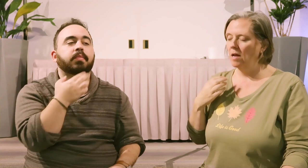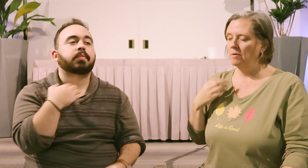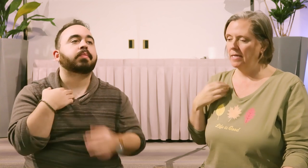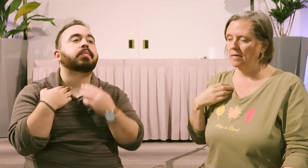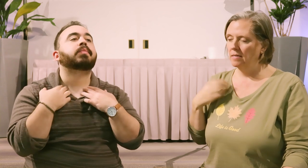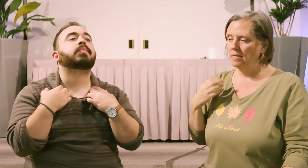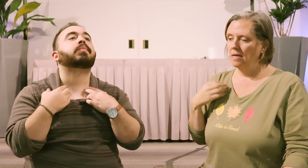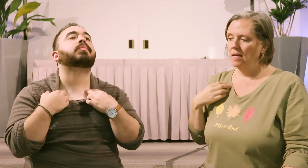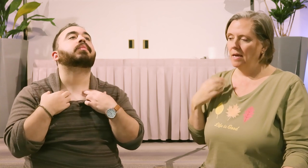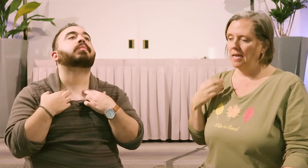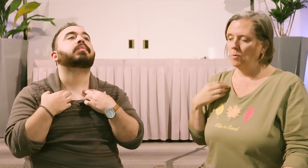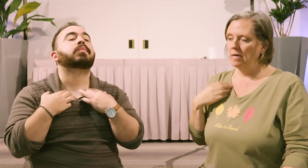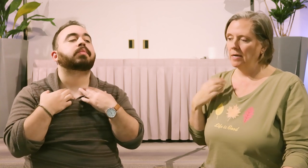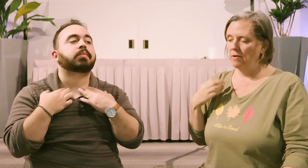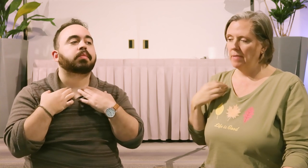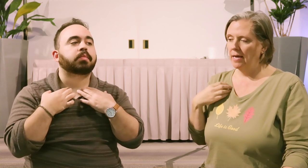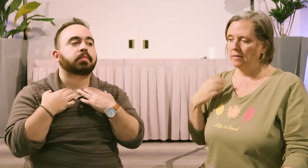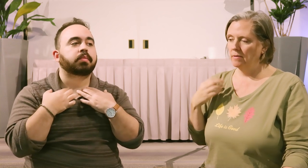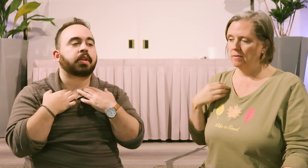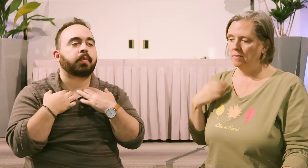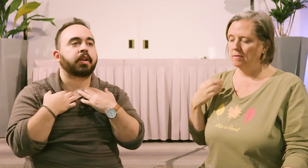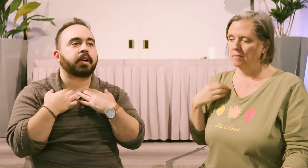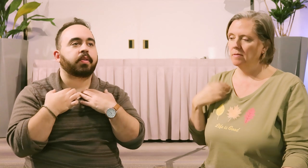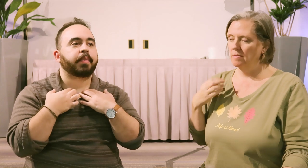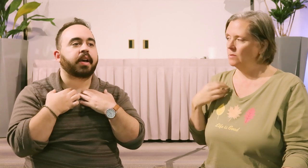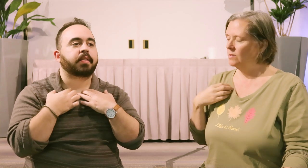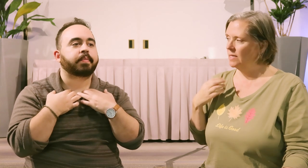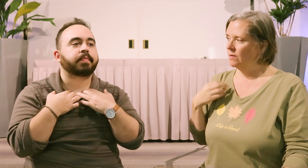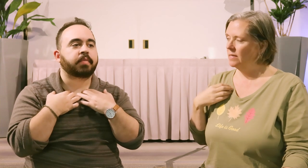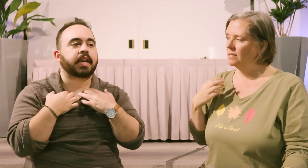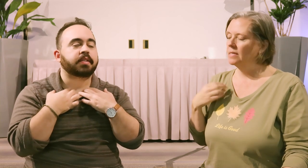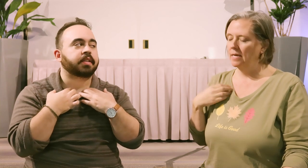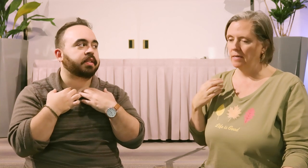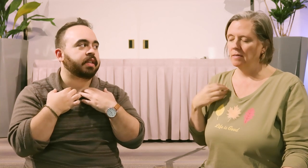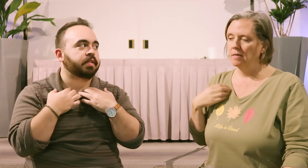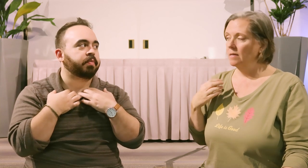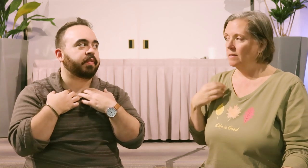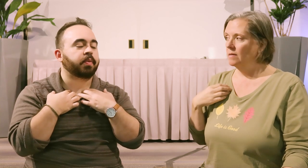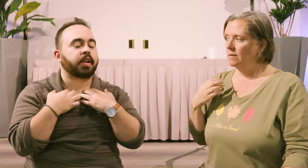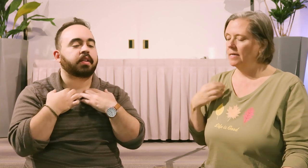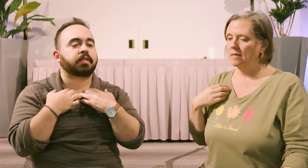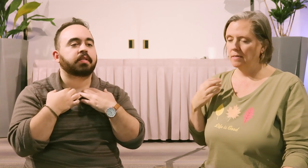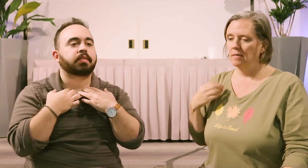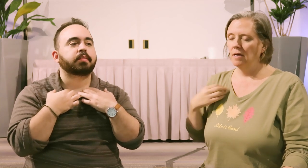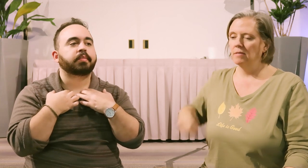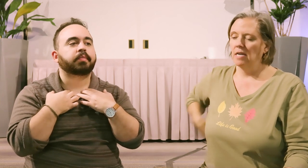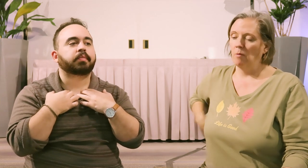Collarbone, yeah. And I'm worried about going back. I'm worried about going back. That's what you said, right? Yes, that's the perfect wording. Yeah. Under the arm, I'm